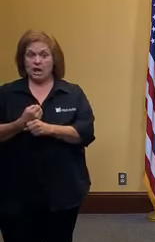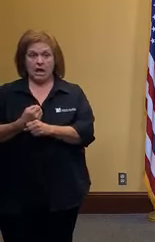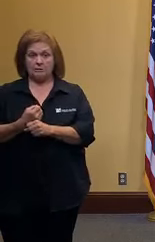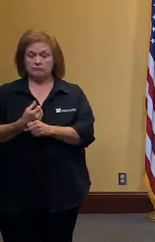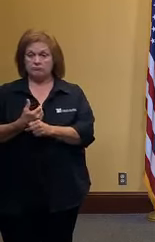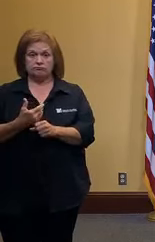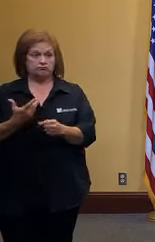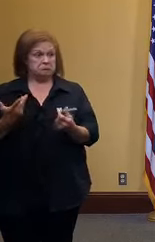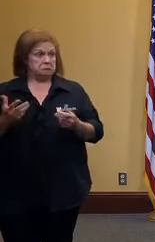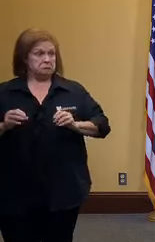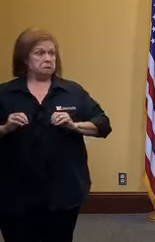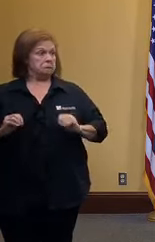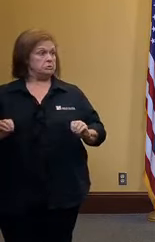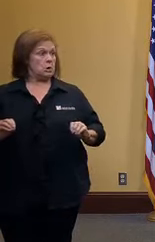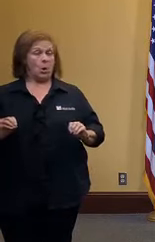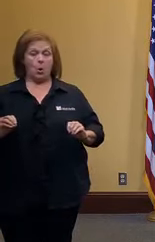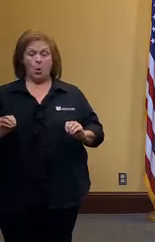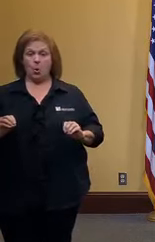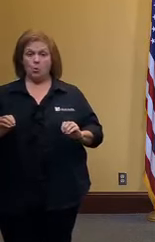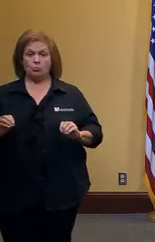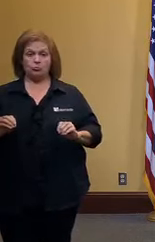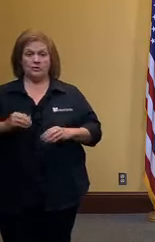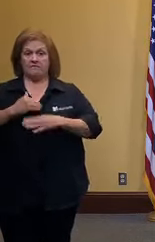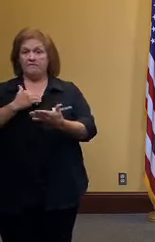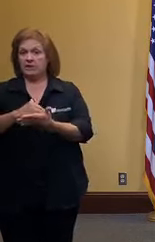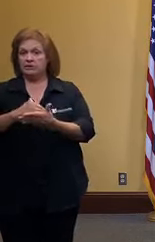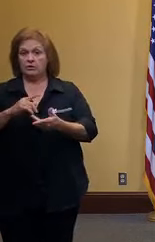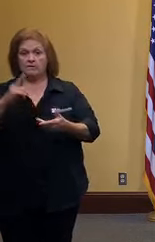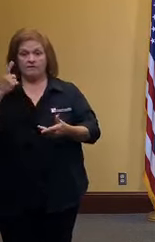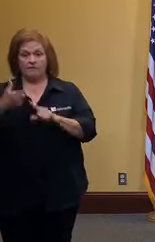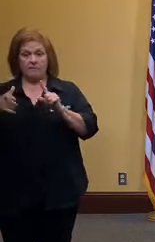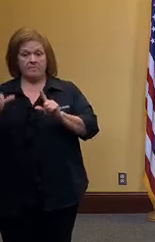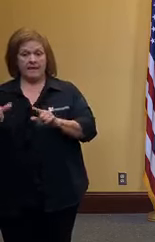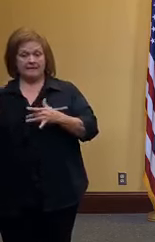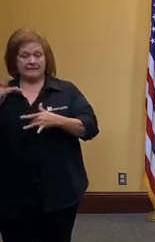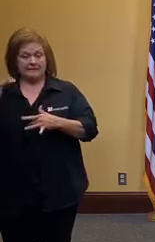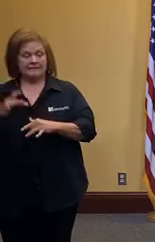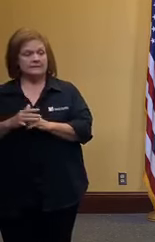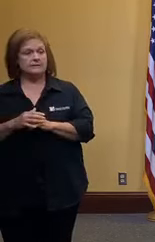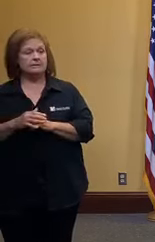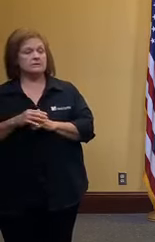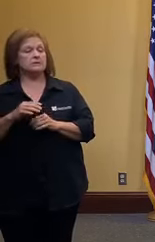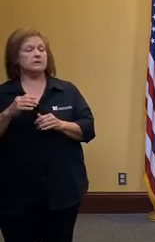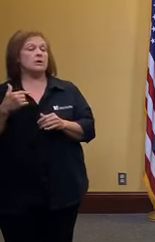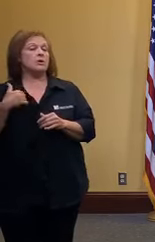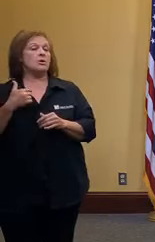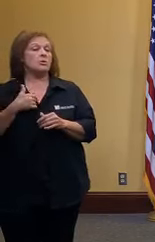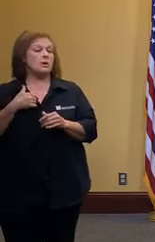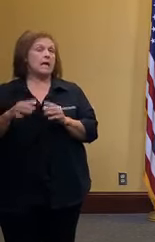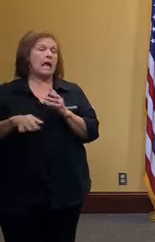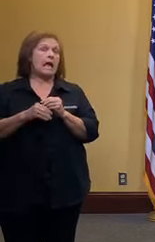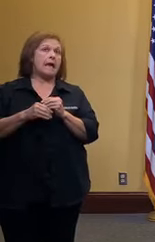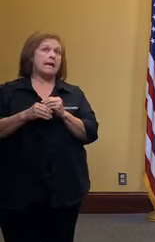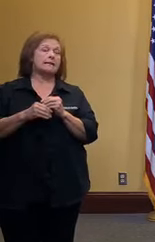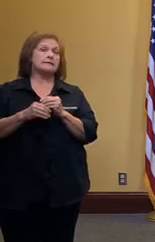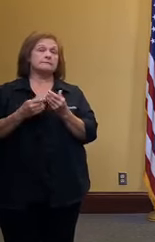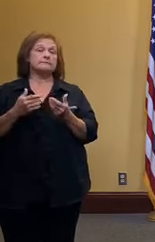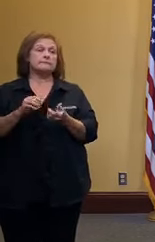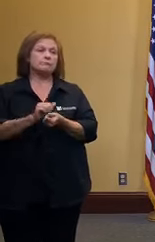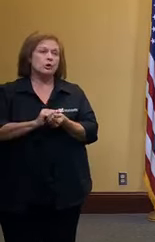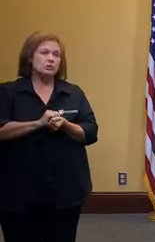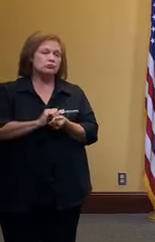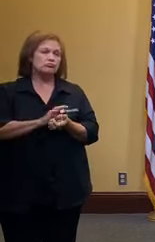susceptible there was no immunity to this disease disease when you add in what we've done with social distancing and hygiene